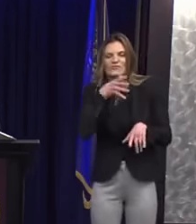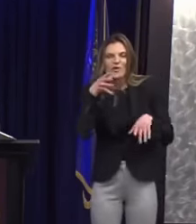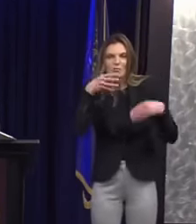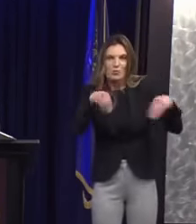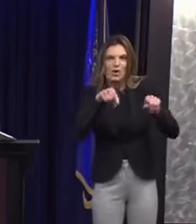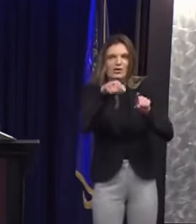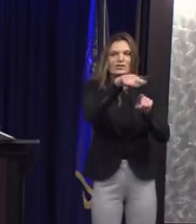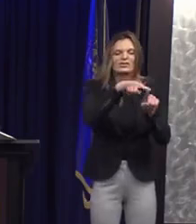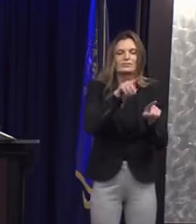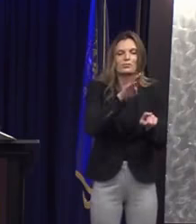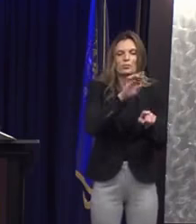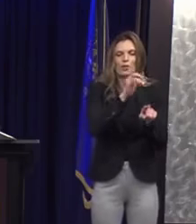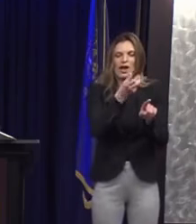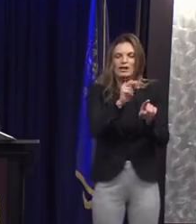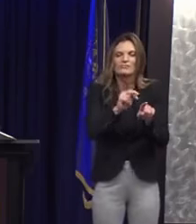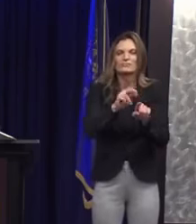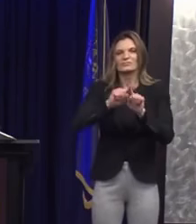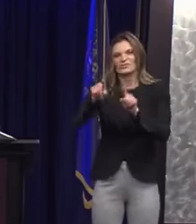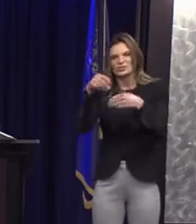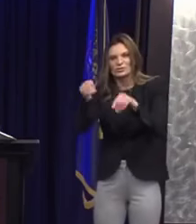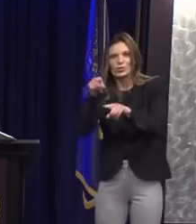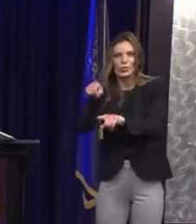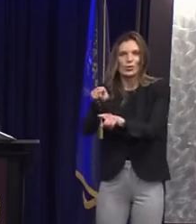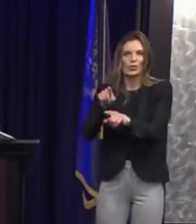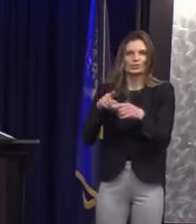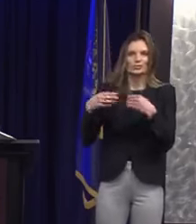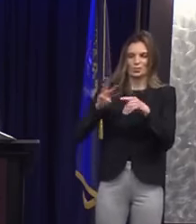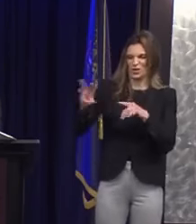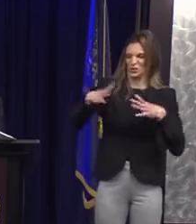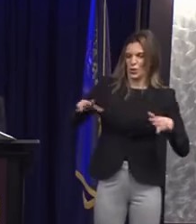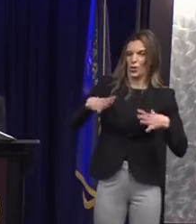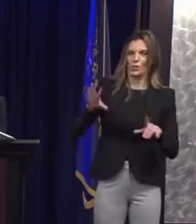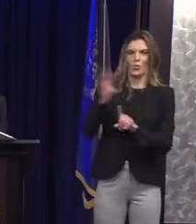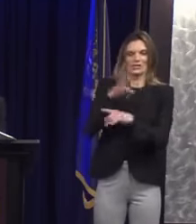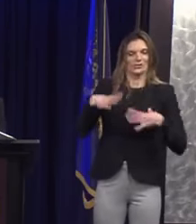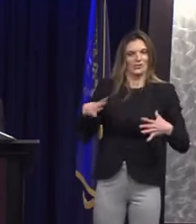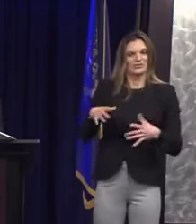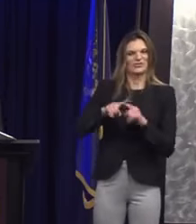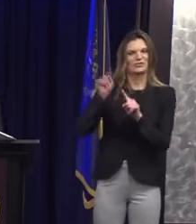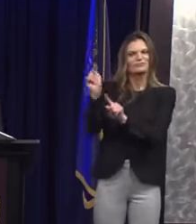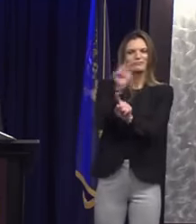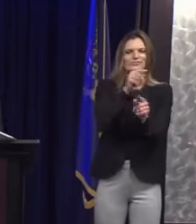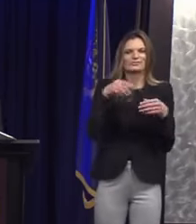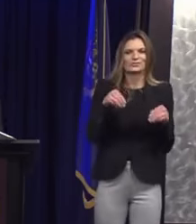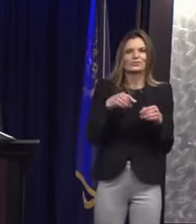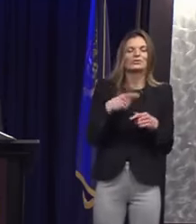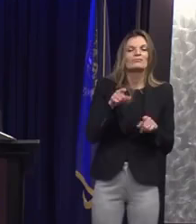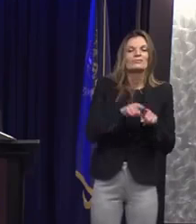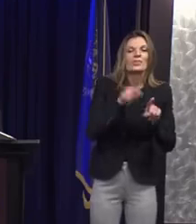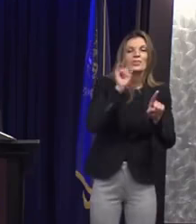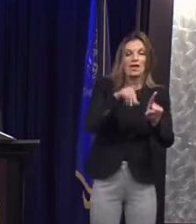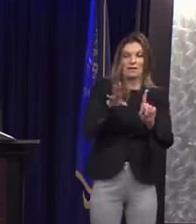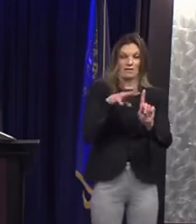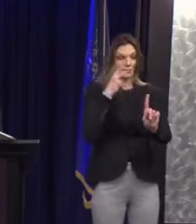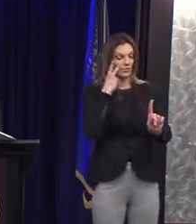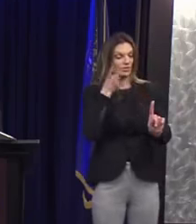the Howell Western Ware Store. Now, in a video shot at the Brighton Farmer Market,